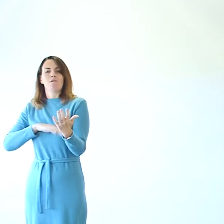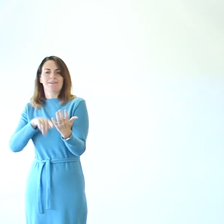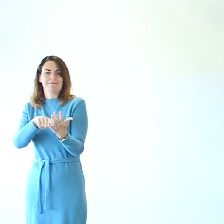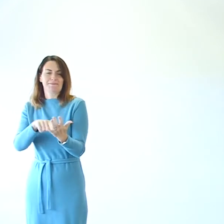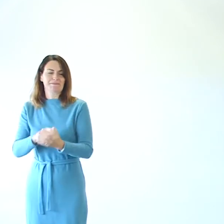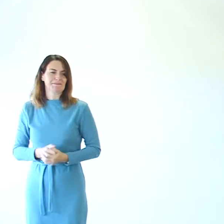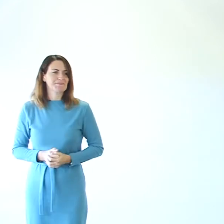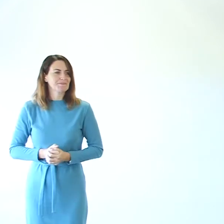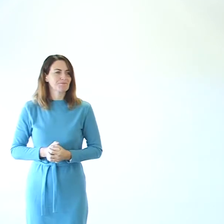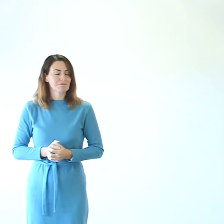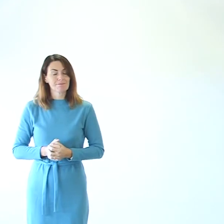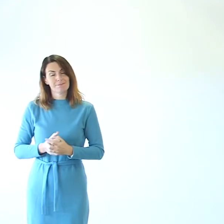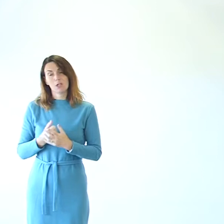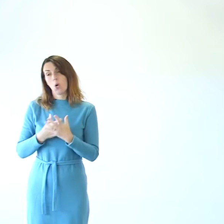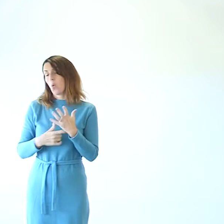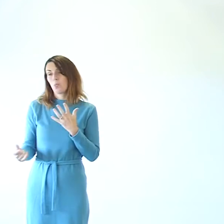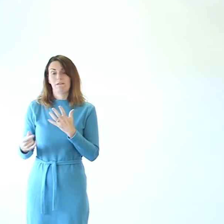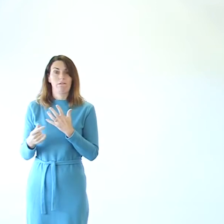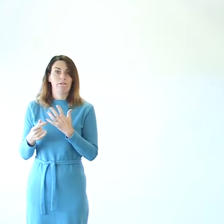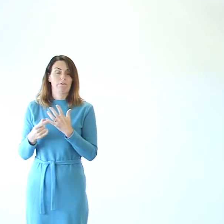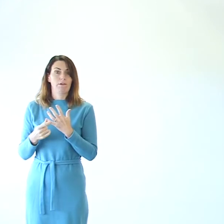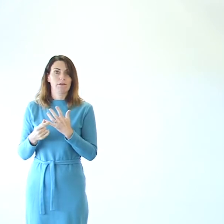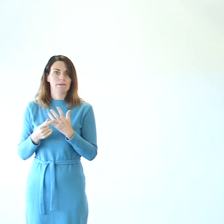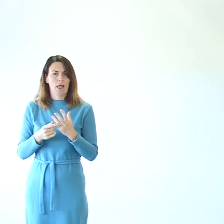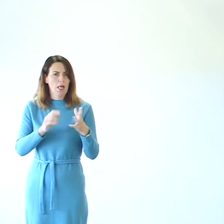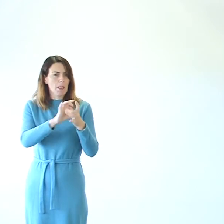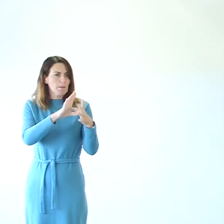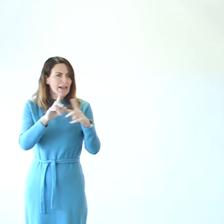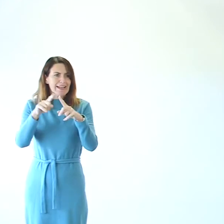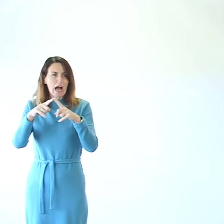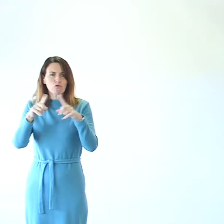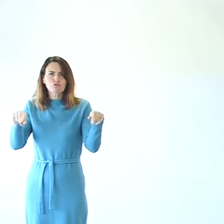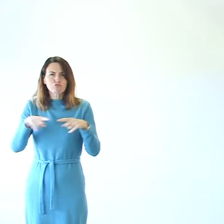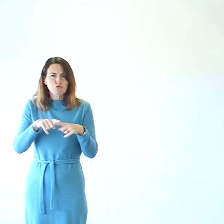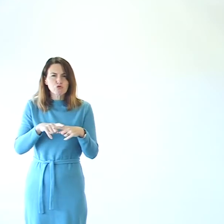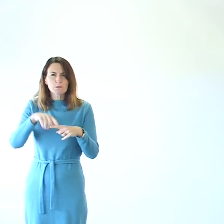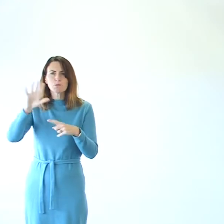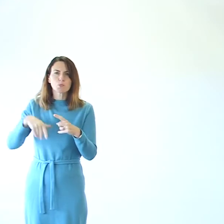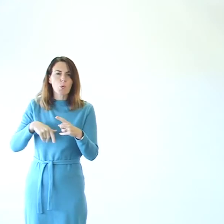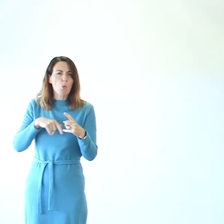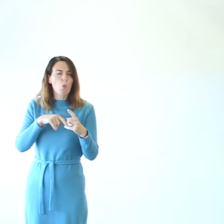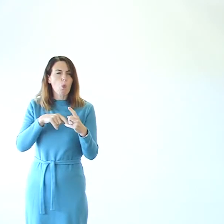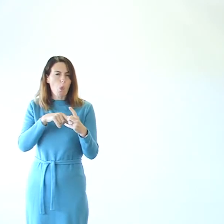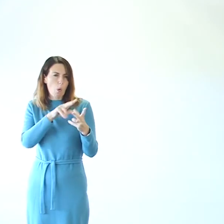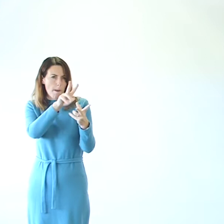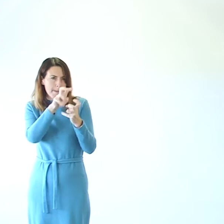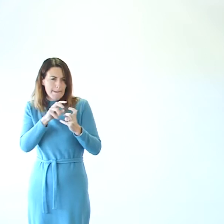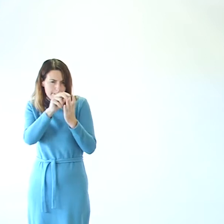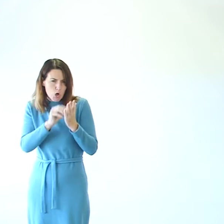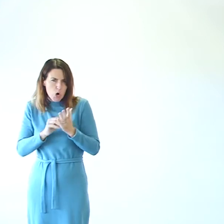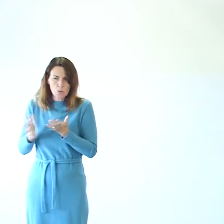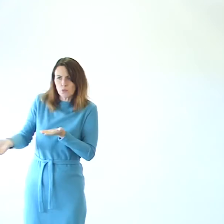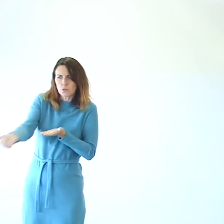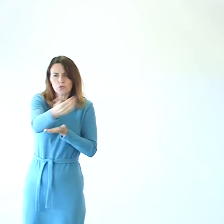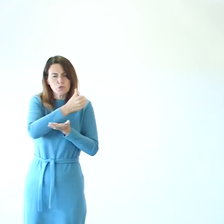So, we have taken loads of notes from the breakout sessions. So, that will all be collected together and we will keep an eye on